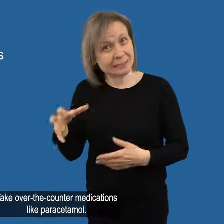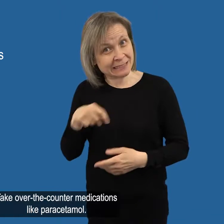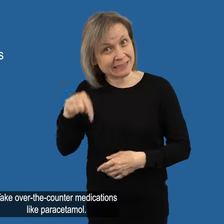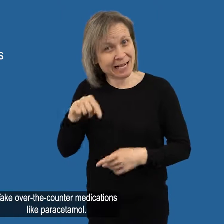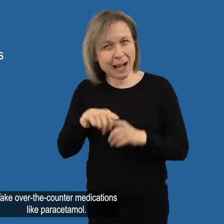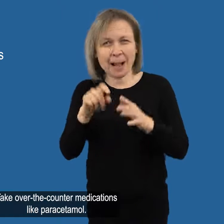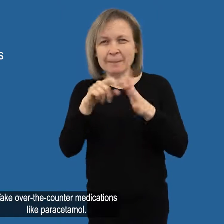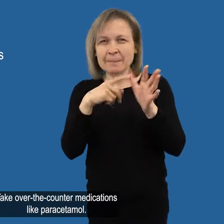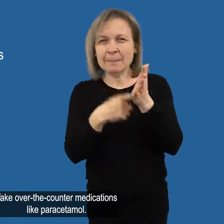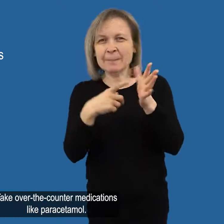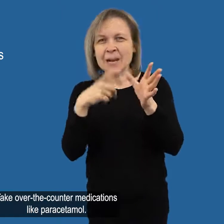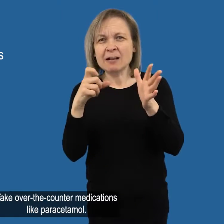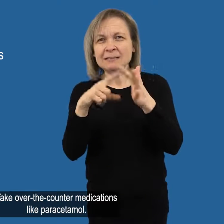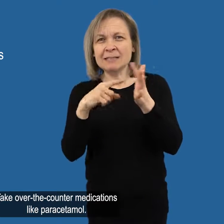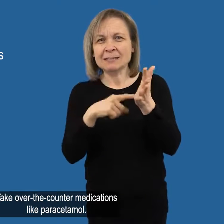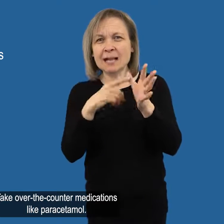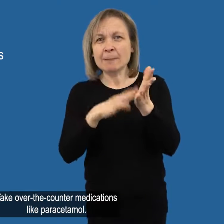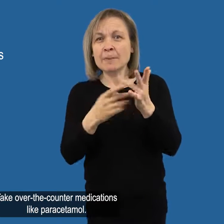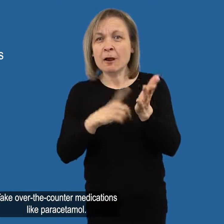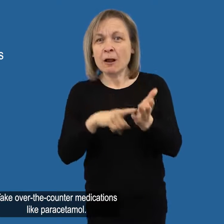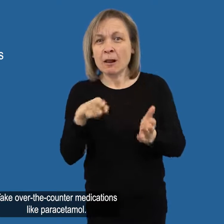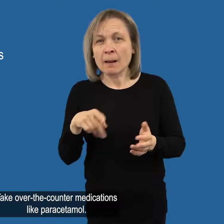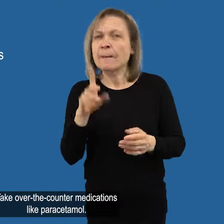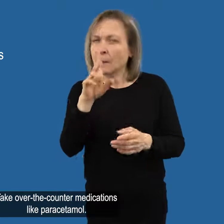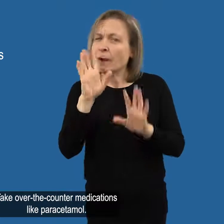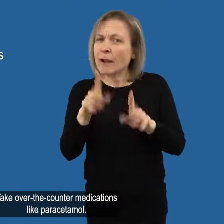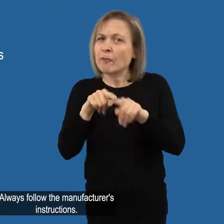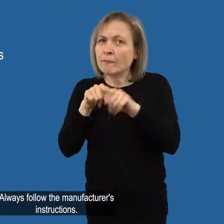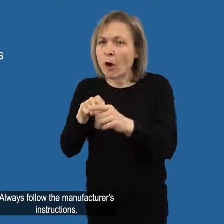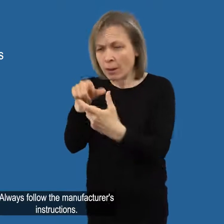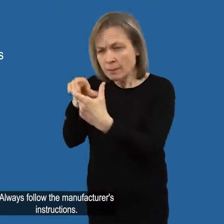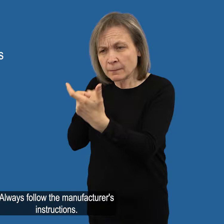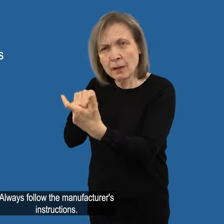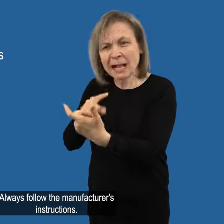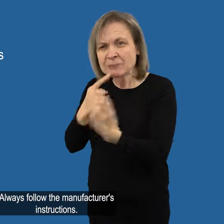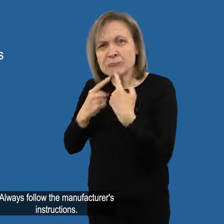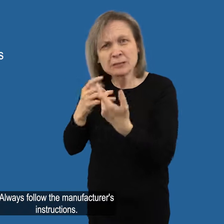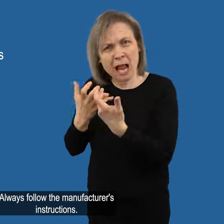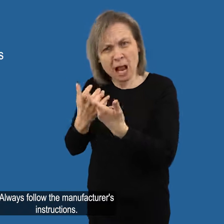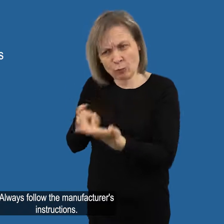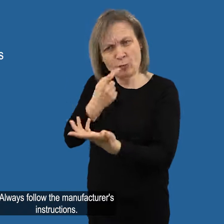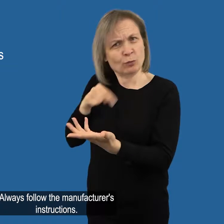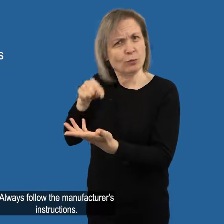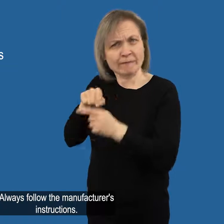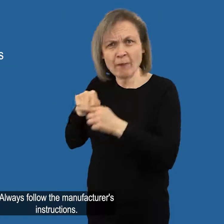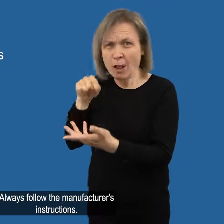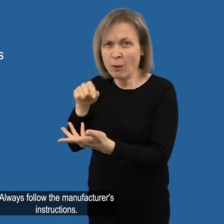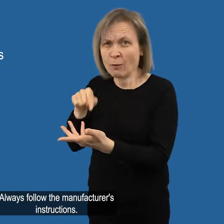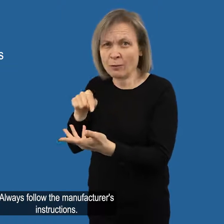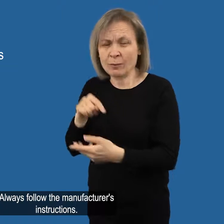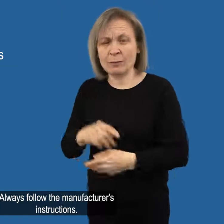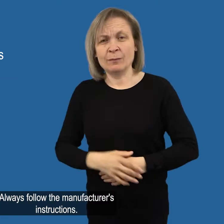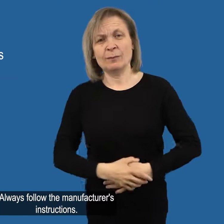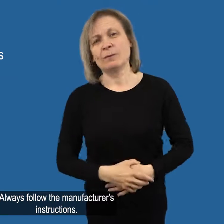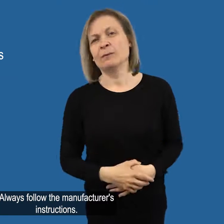Take over the counter medications like paracetamol Always follow the manufacturer's instructions